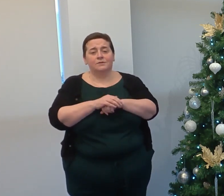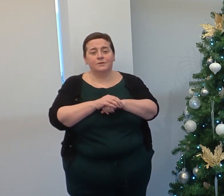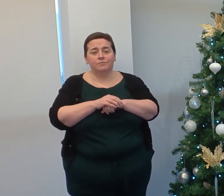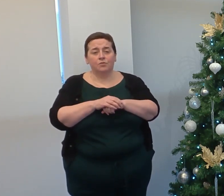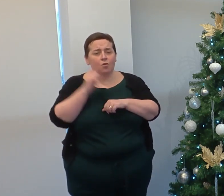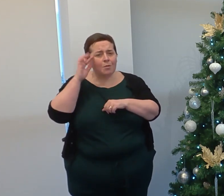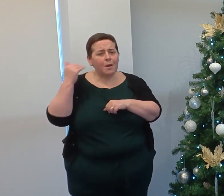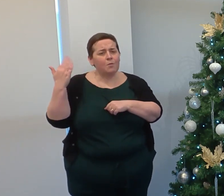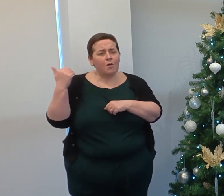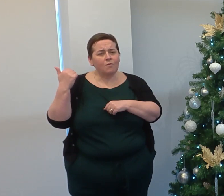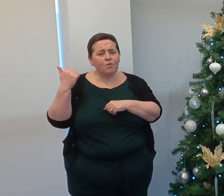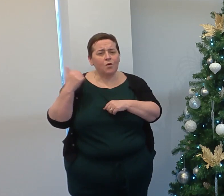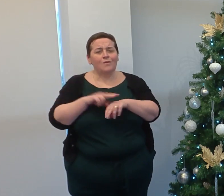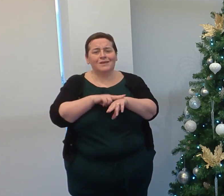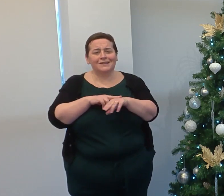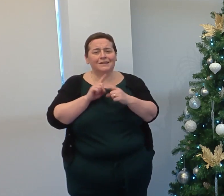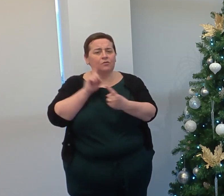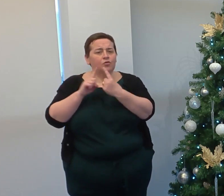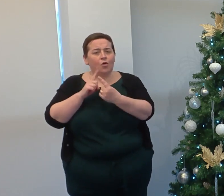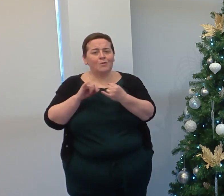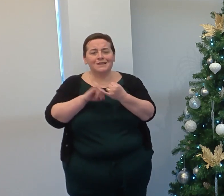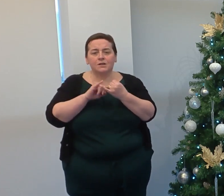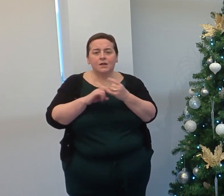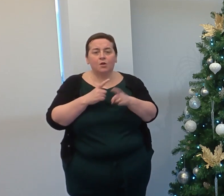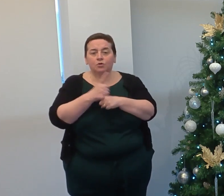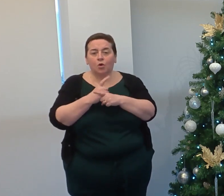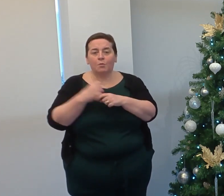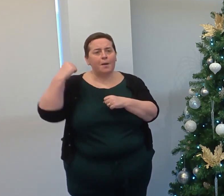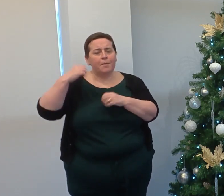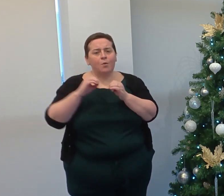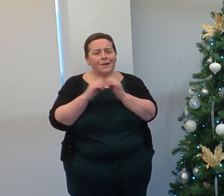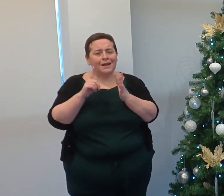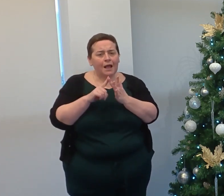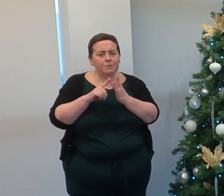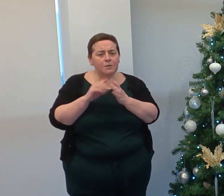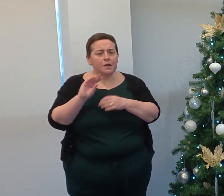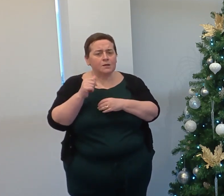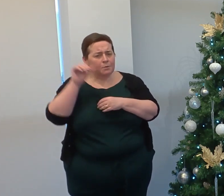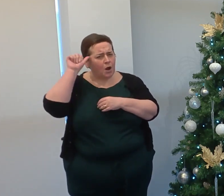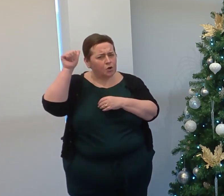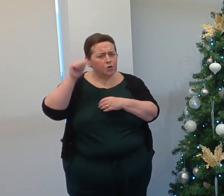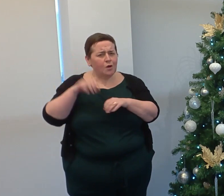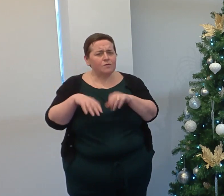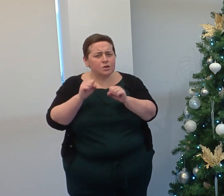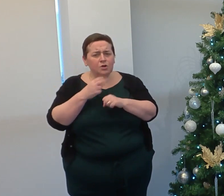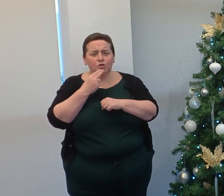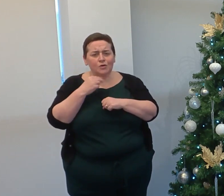Stella talked about Power BI. Some of you will have already started to use a service with the course team reports and